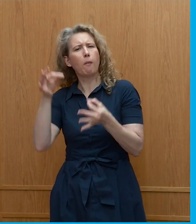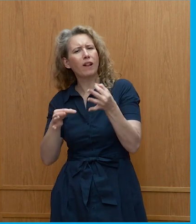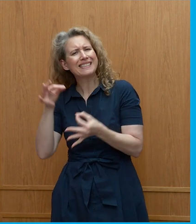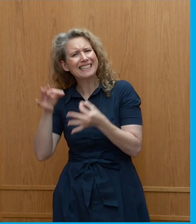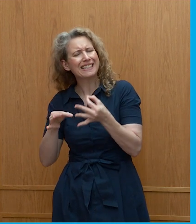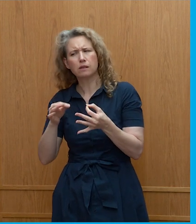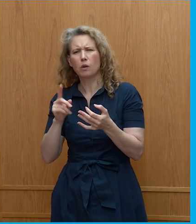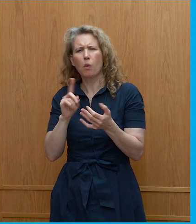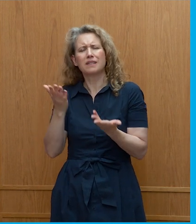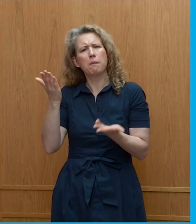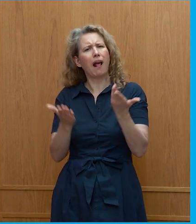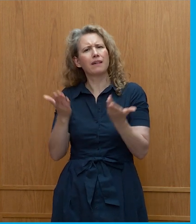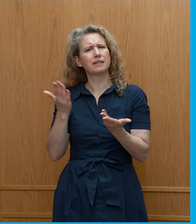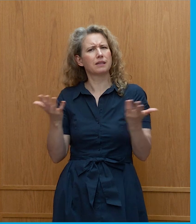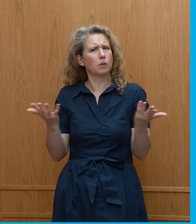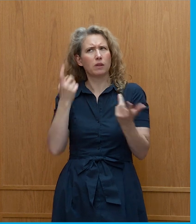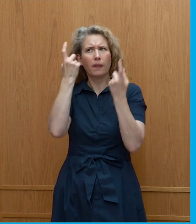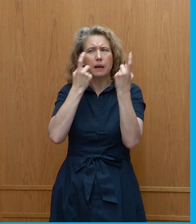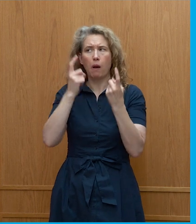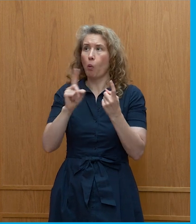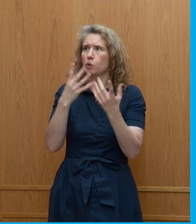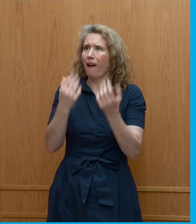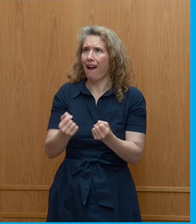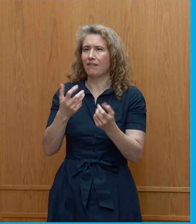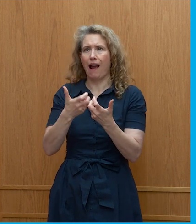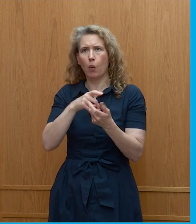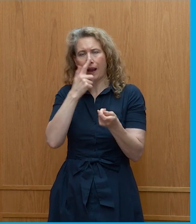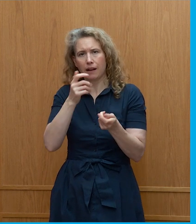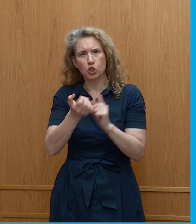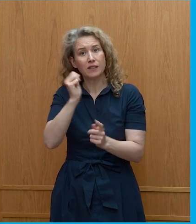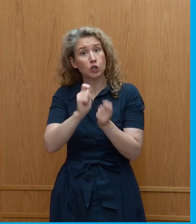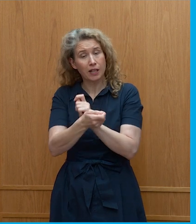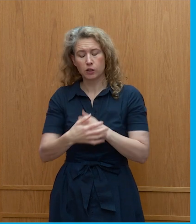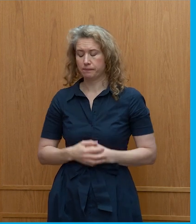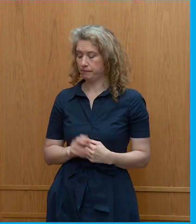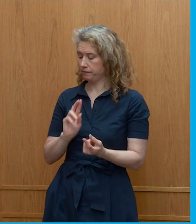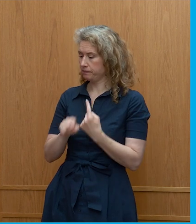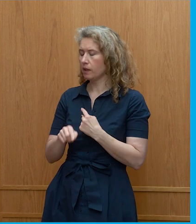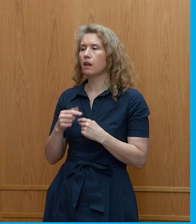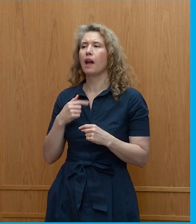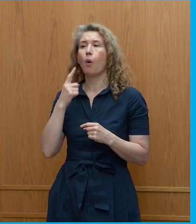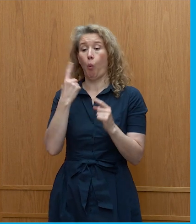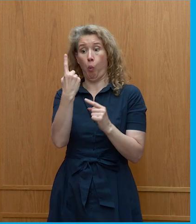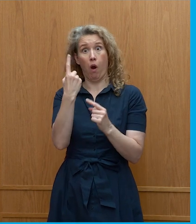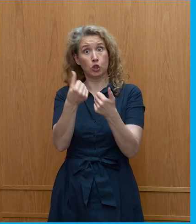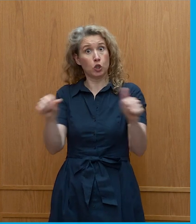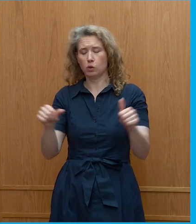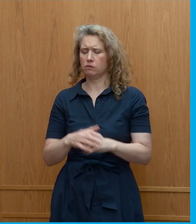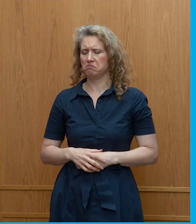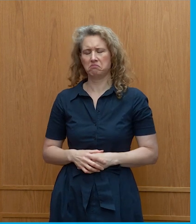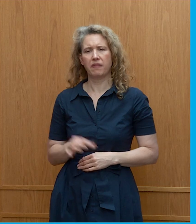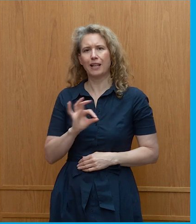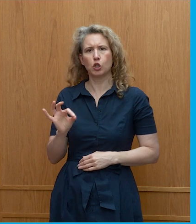where's the balance for you in these considerations? You know, I don't think that we have the solution, because I don't think there is